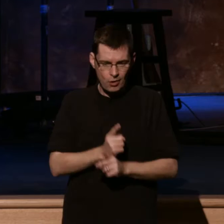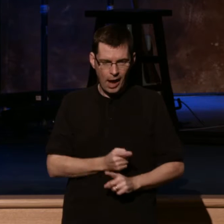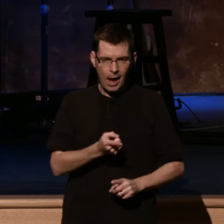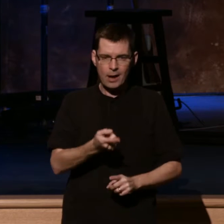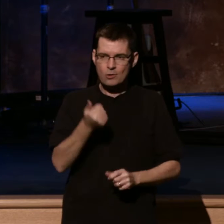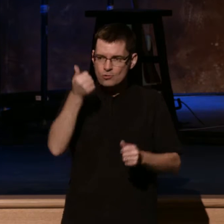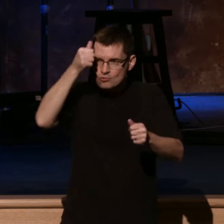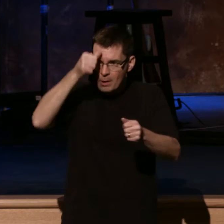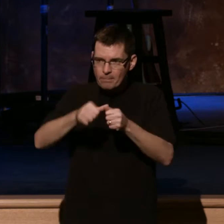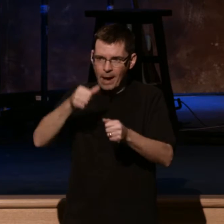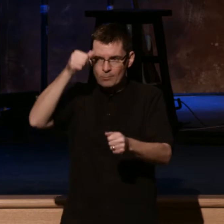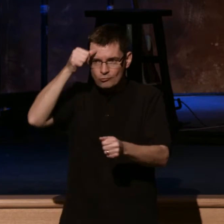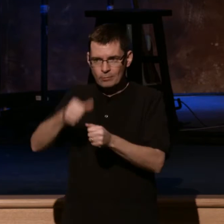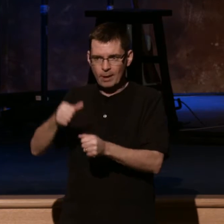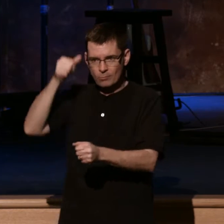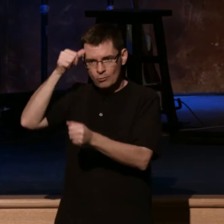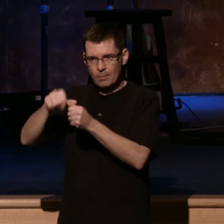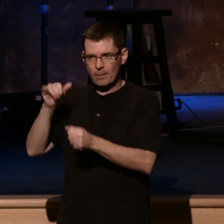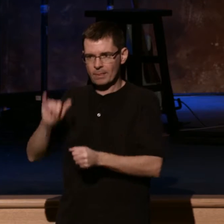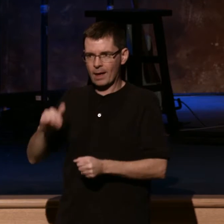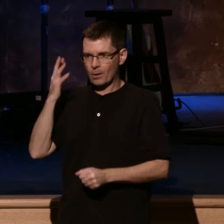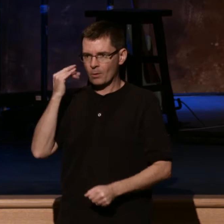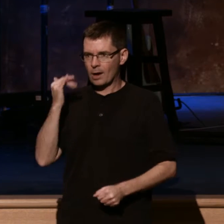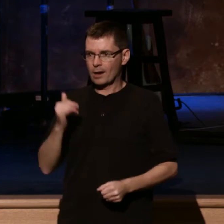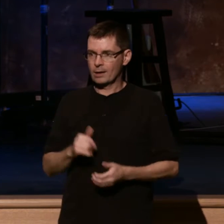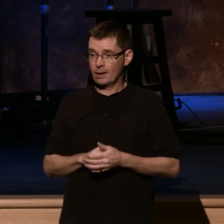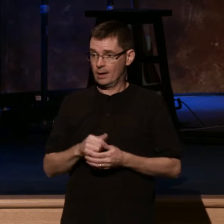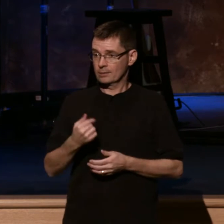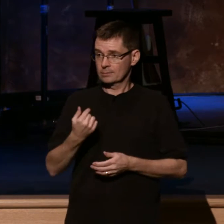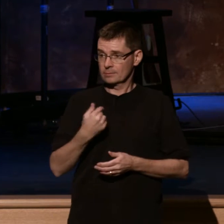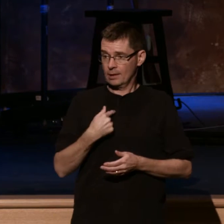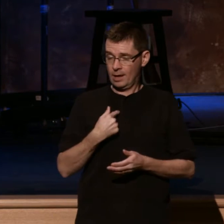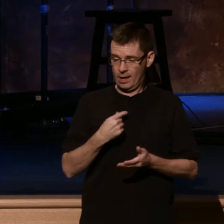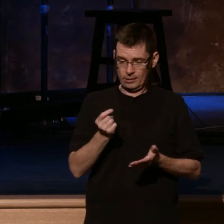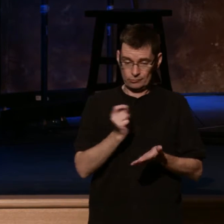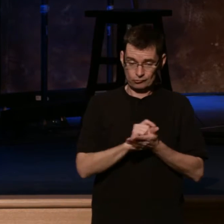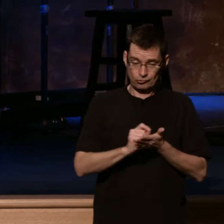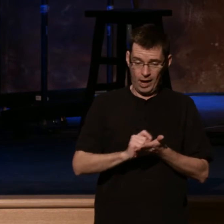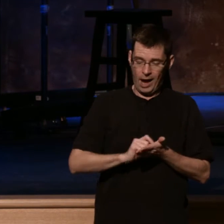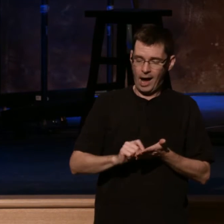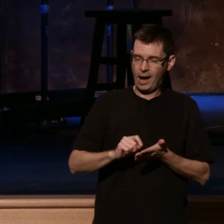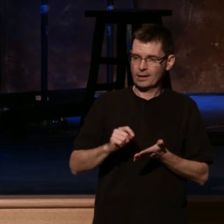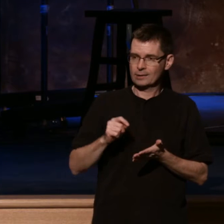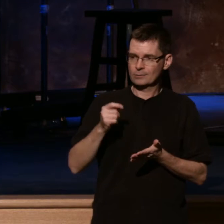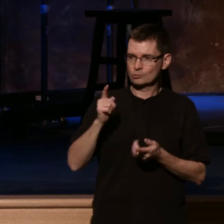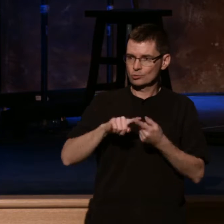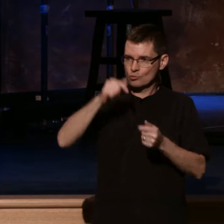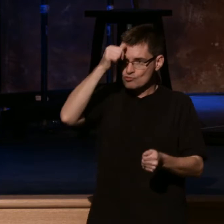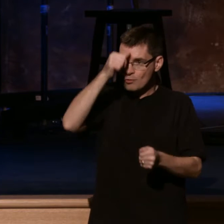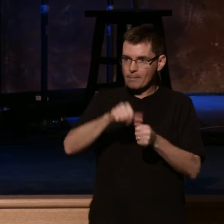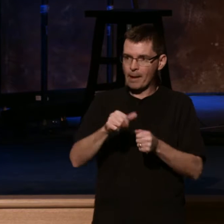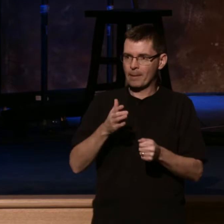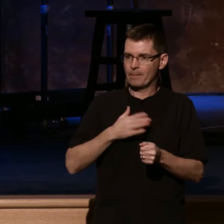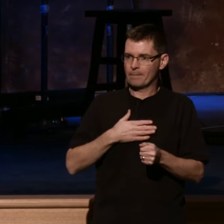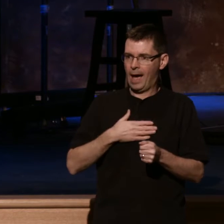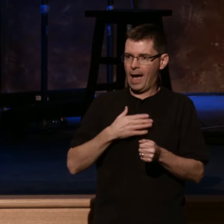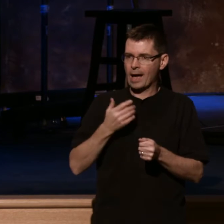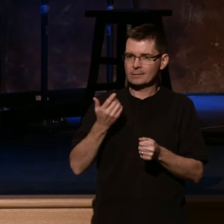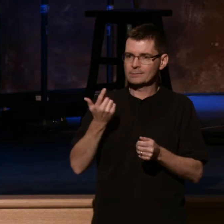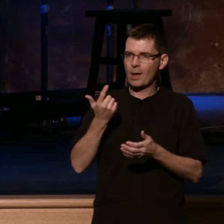salvation. That's why I started journaling because I forget my great moments. And practical takeaway, guys, before this weekend's over, I hope